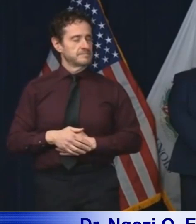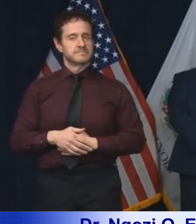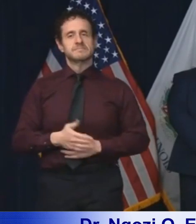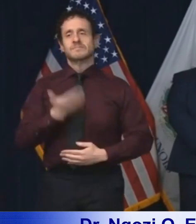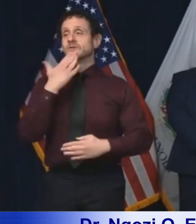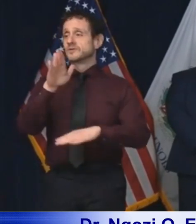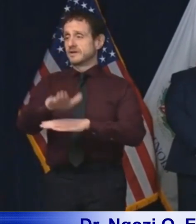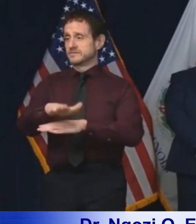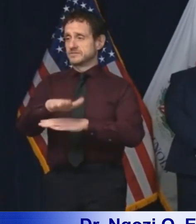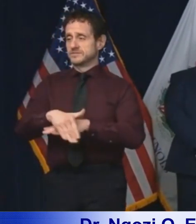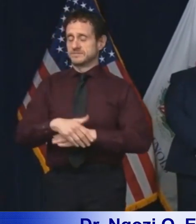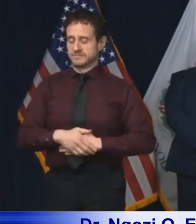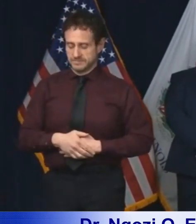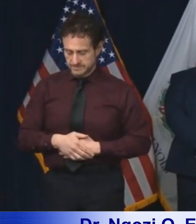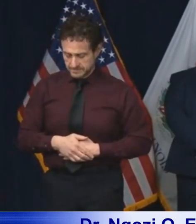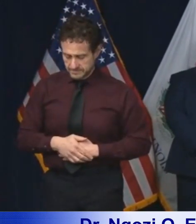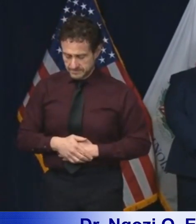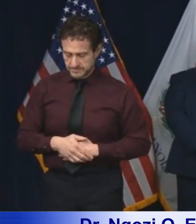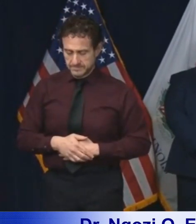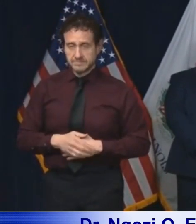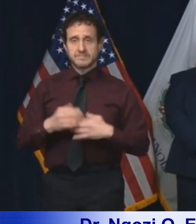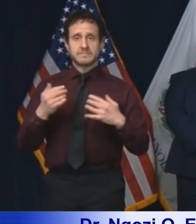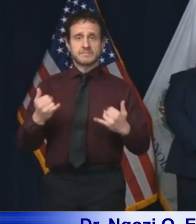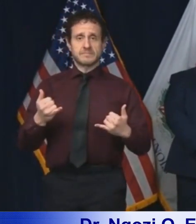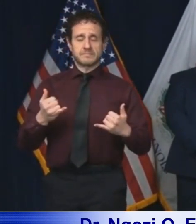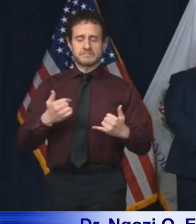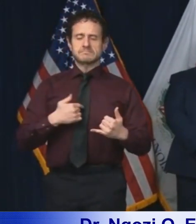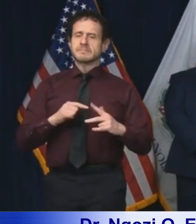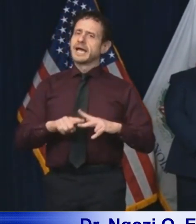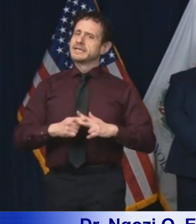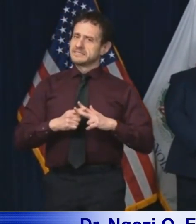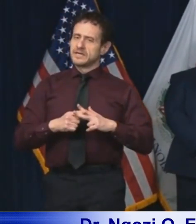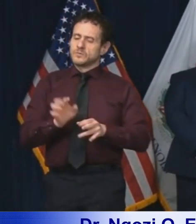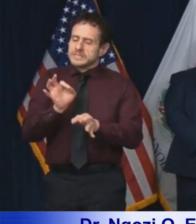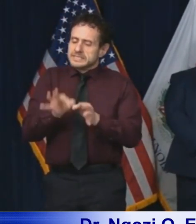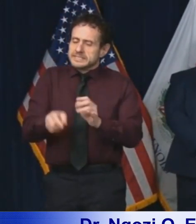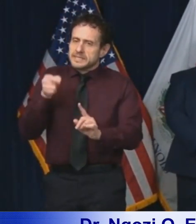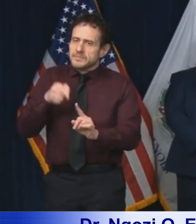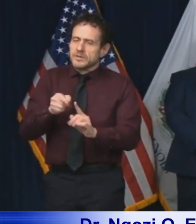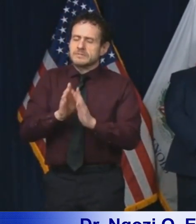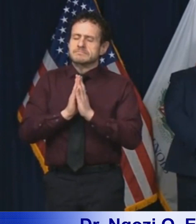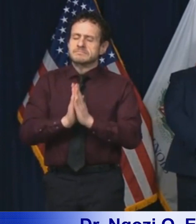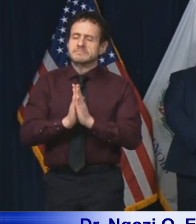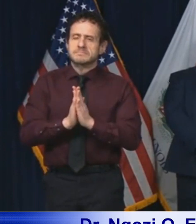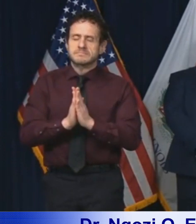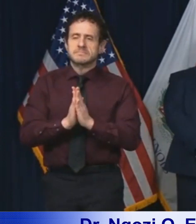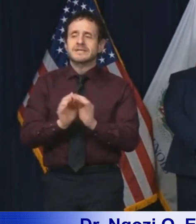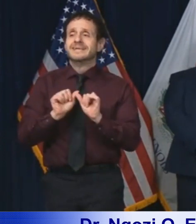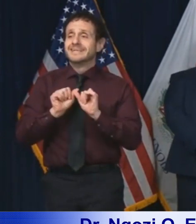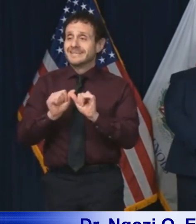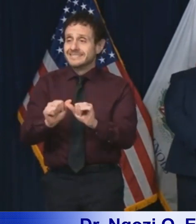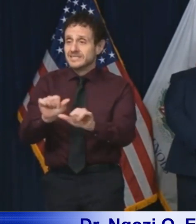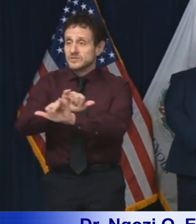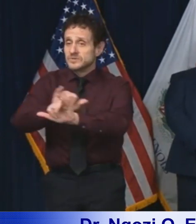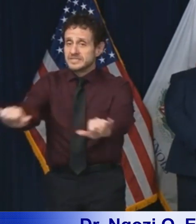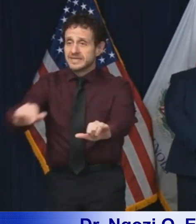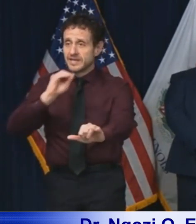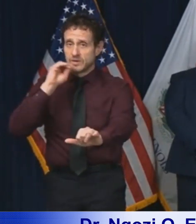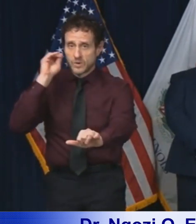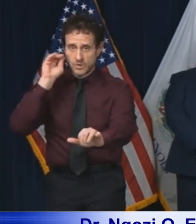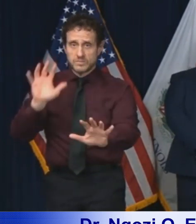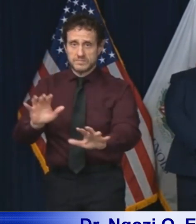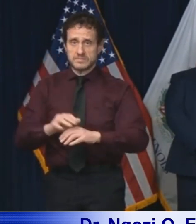Good afternoon. I'd like to begin today with a simple plea. Please continue to stay home.